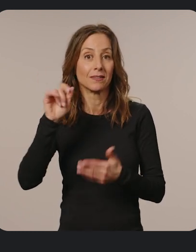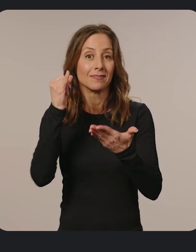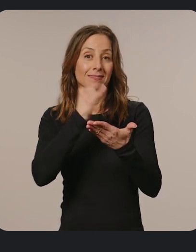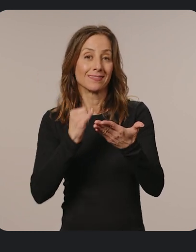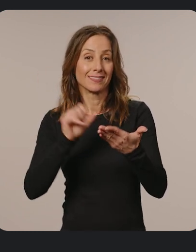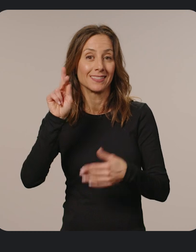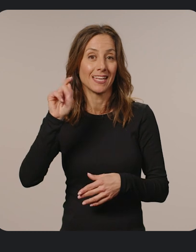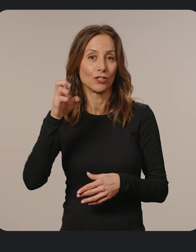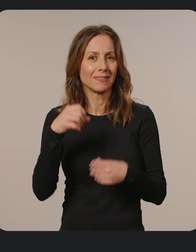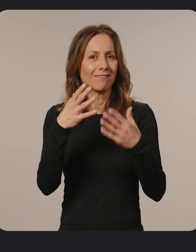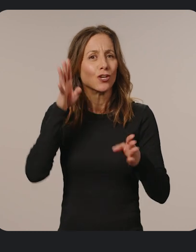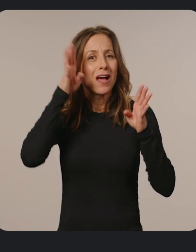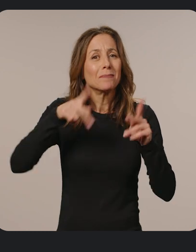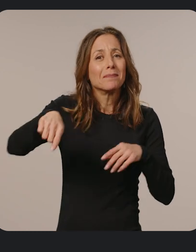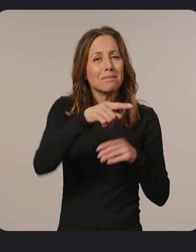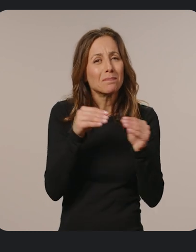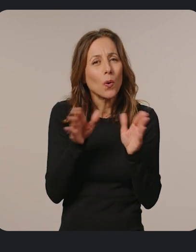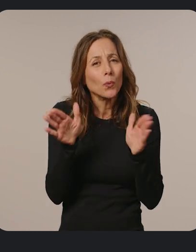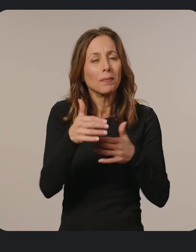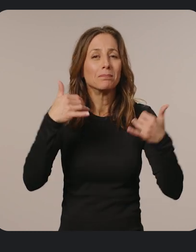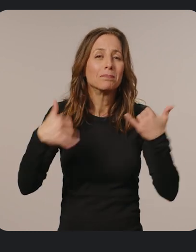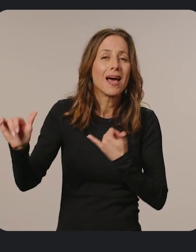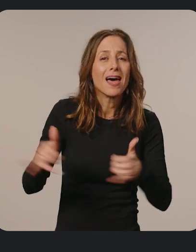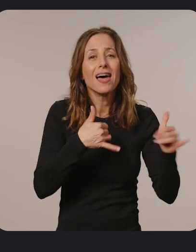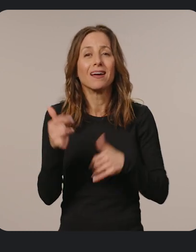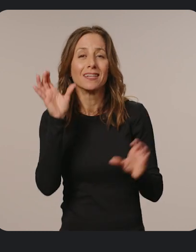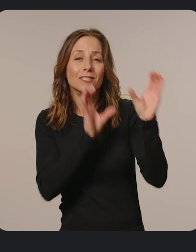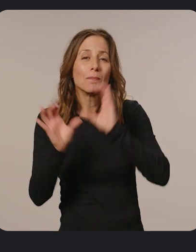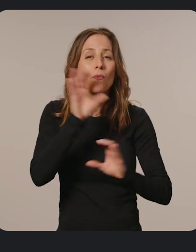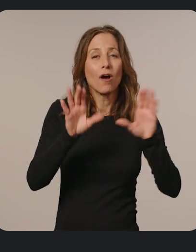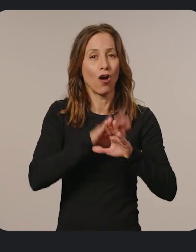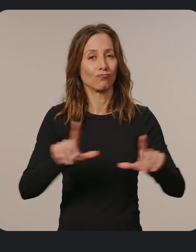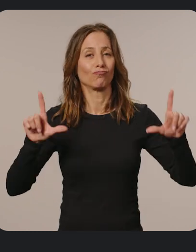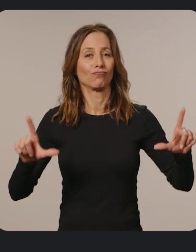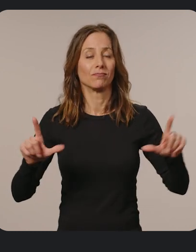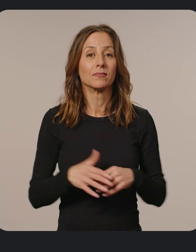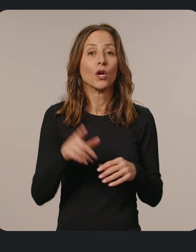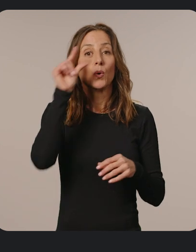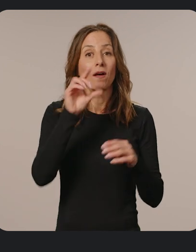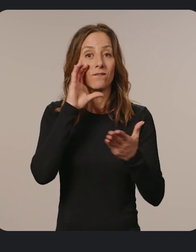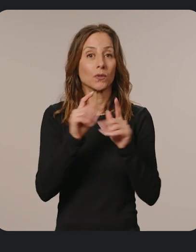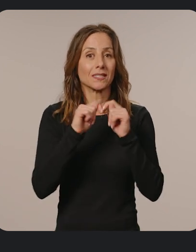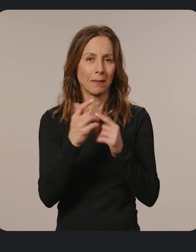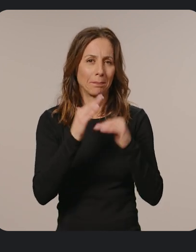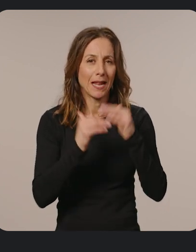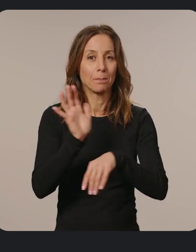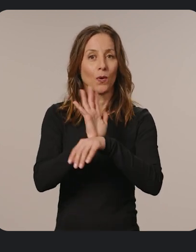creatives more room to play and explore on larger screens. The Google Photos team built a movie editor for Chromebooks